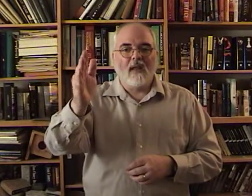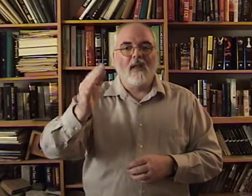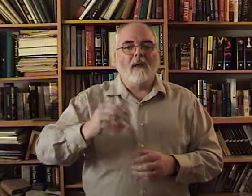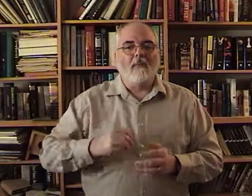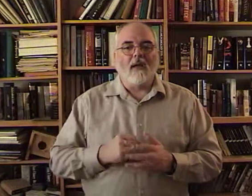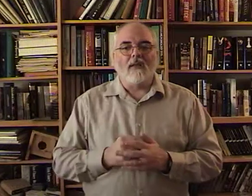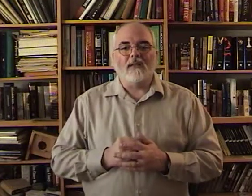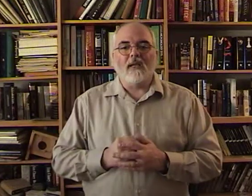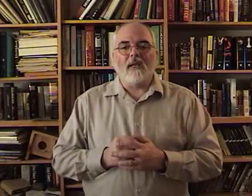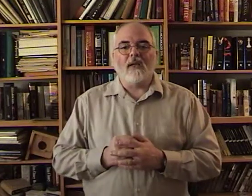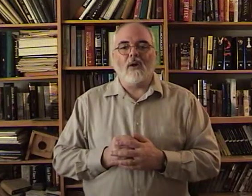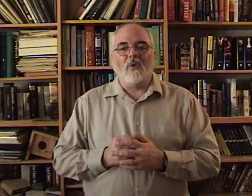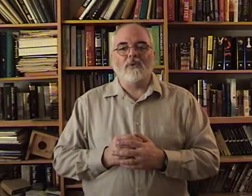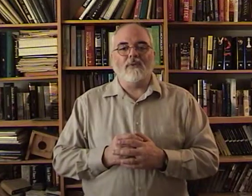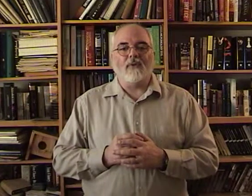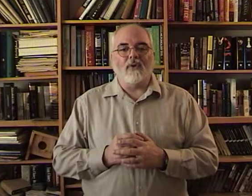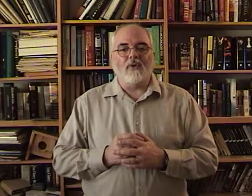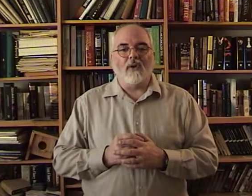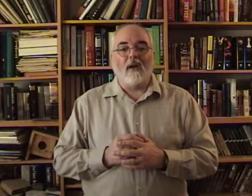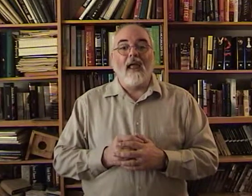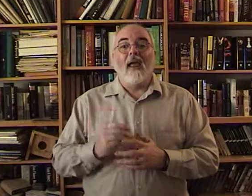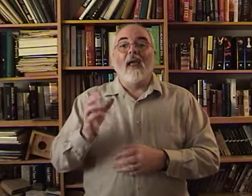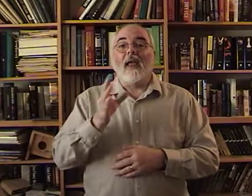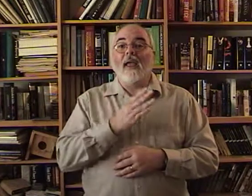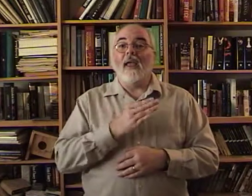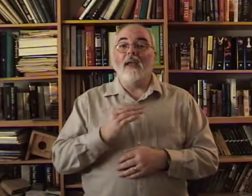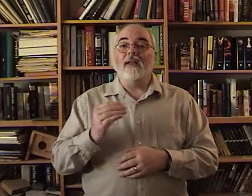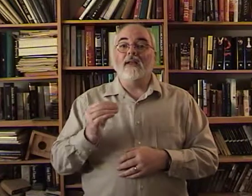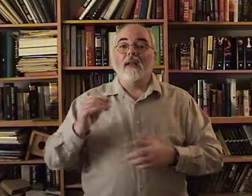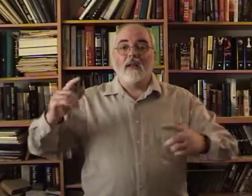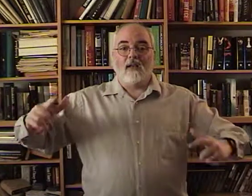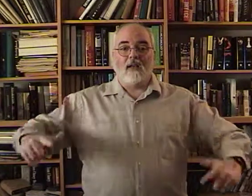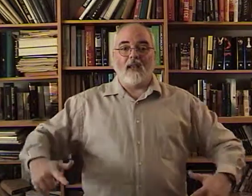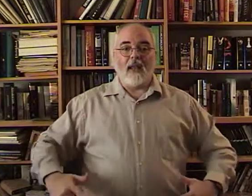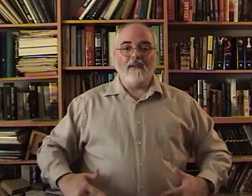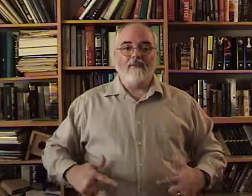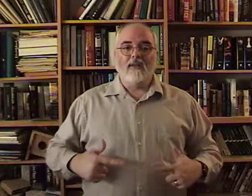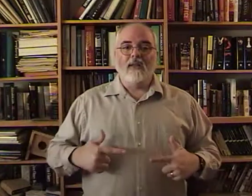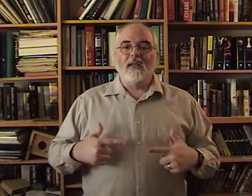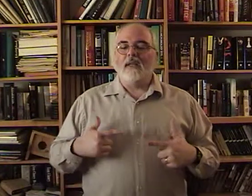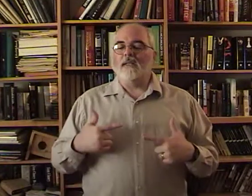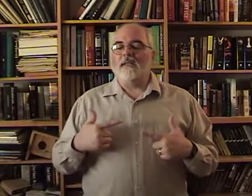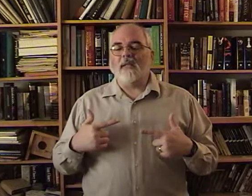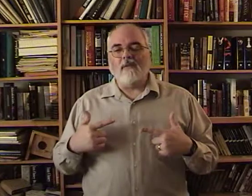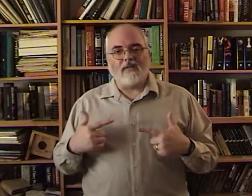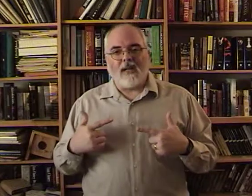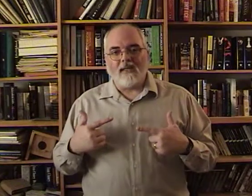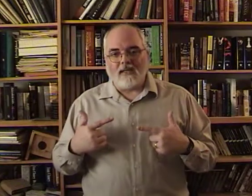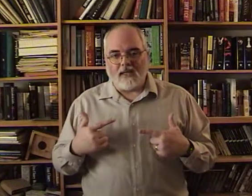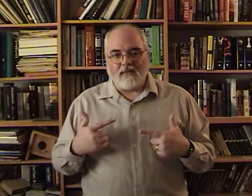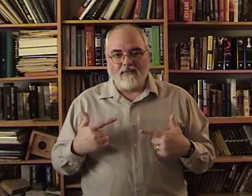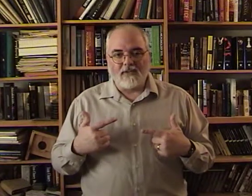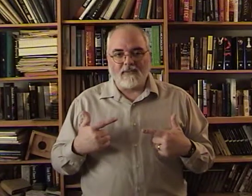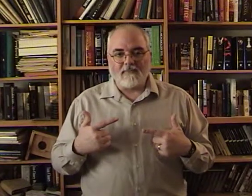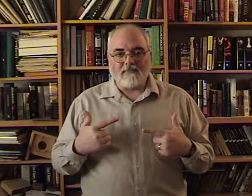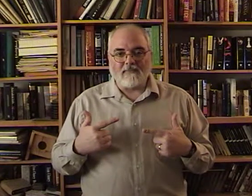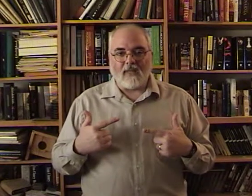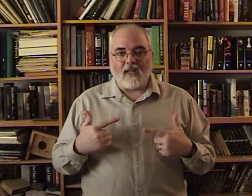Because he holds the future. And. Life. Is the same sign it lives. Okay.